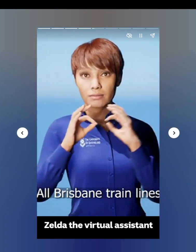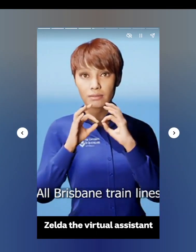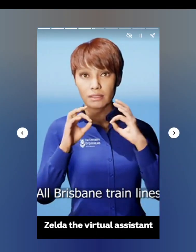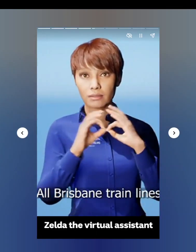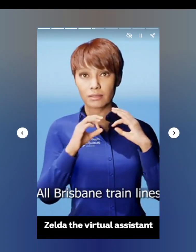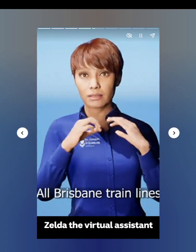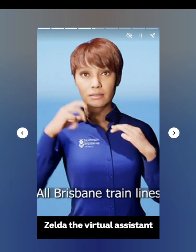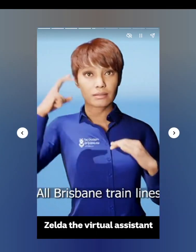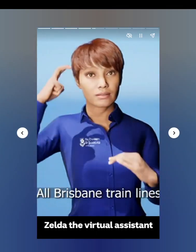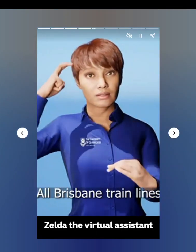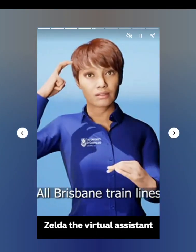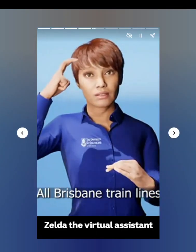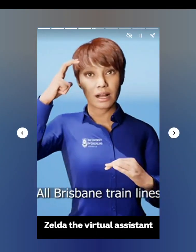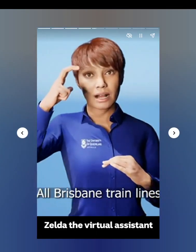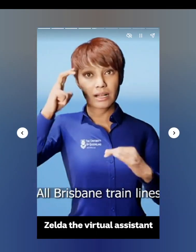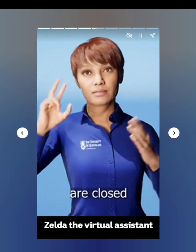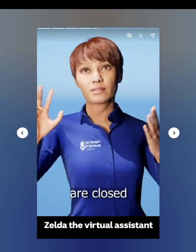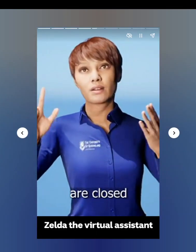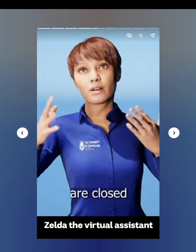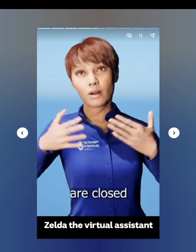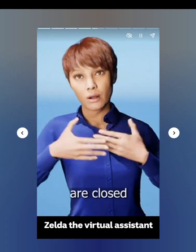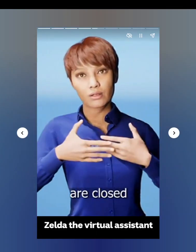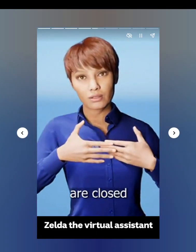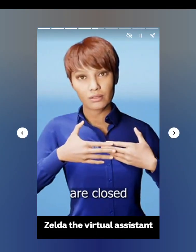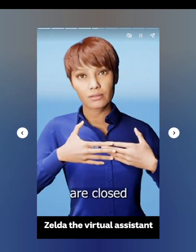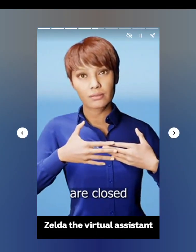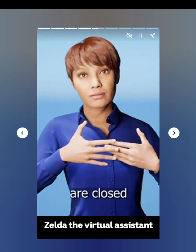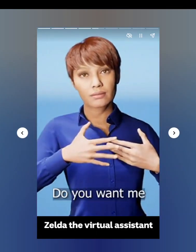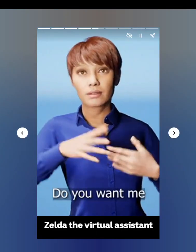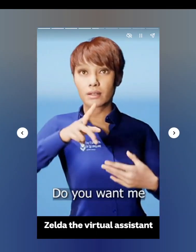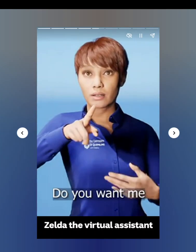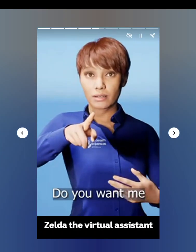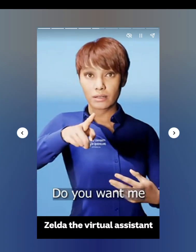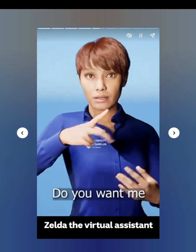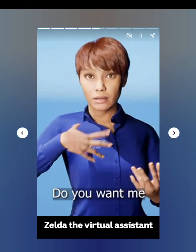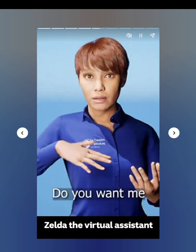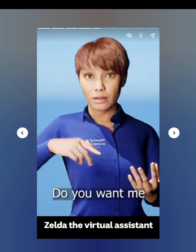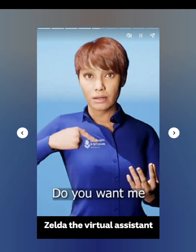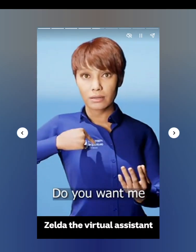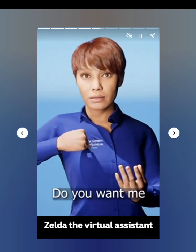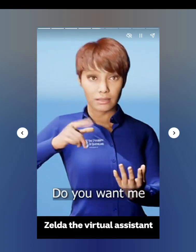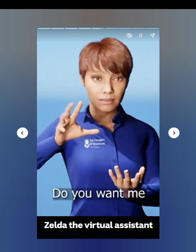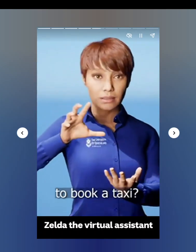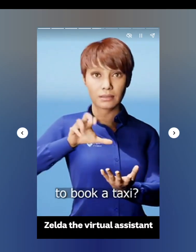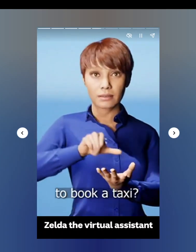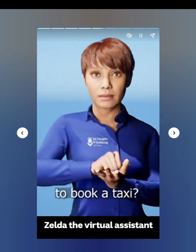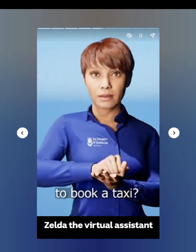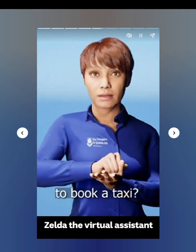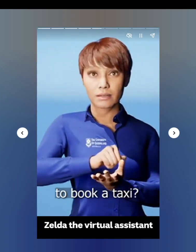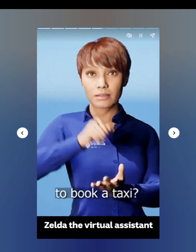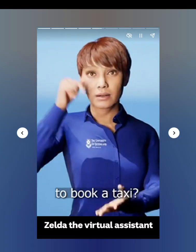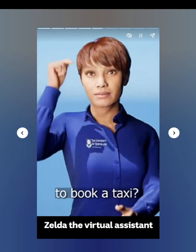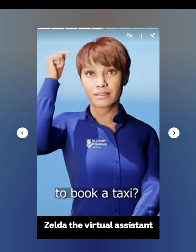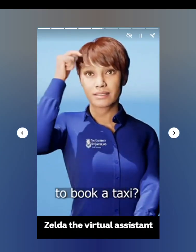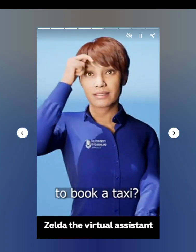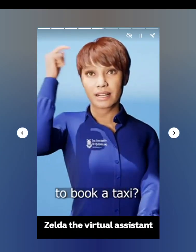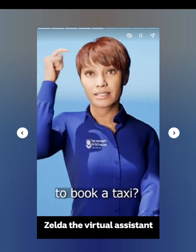themselves and would otherwise rely on neighbors to keep them informed. While a more user friendly product is still years away, Cote is